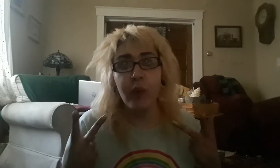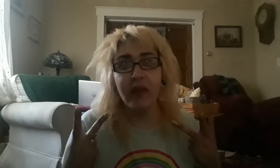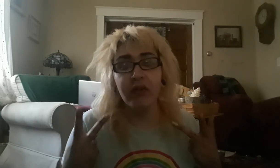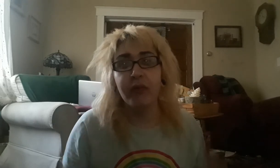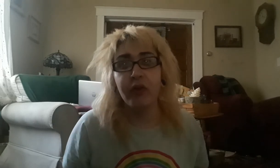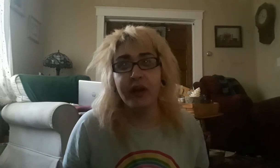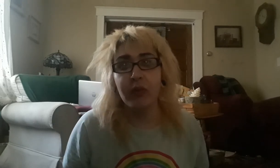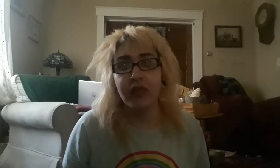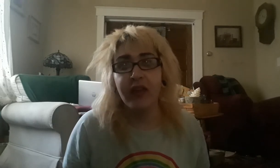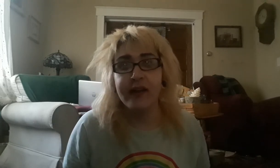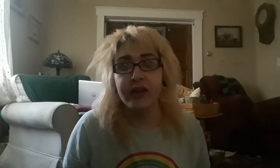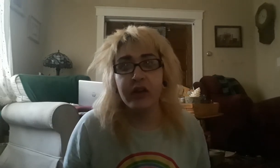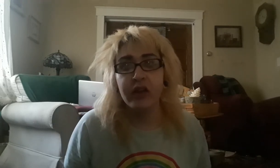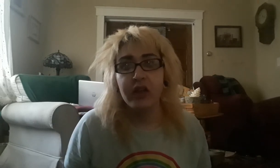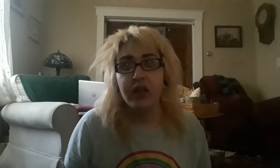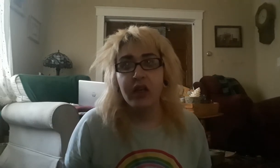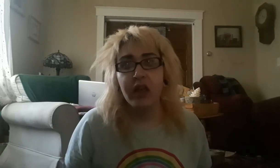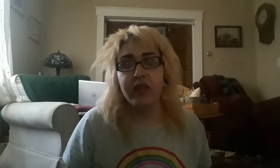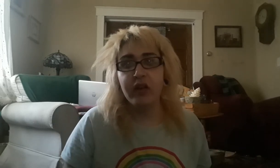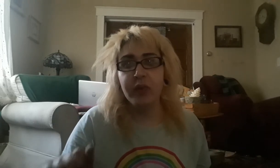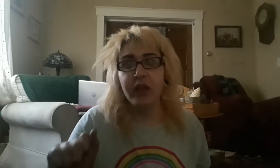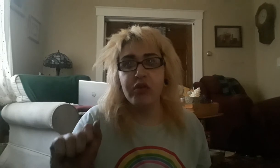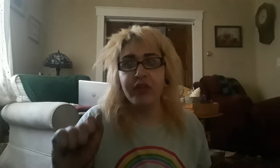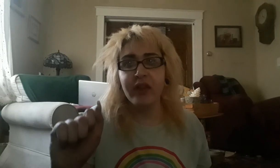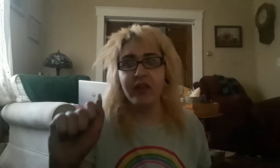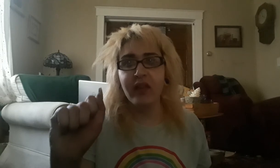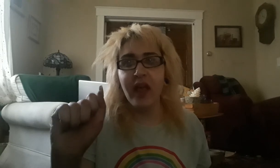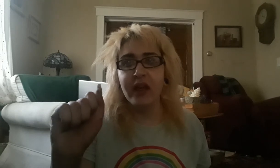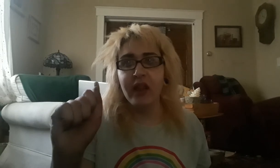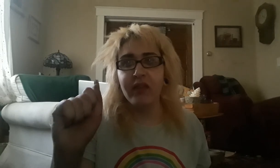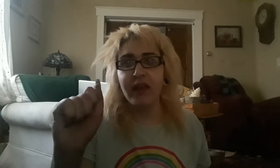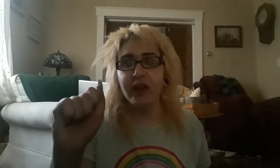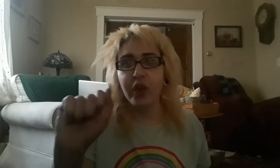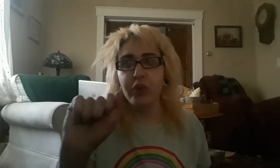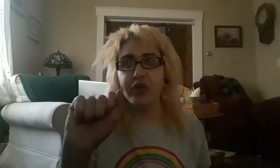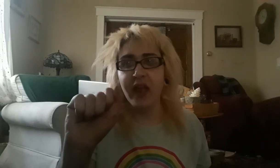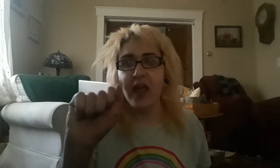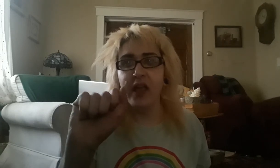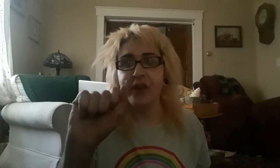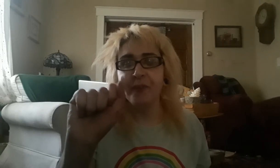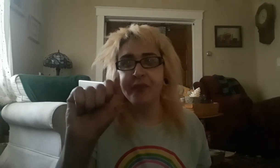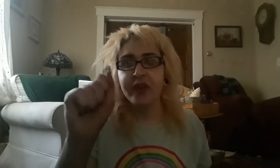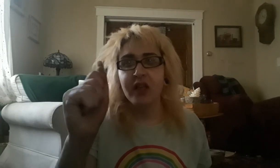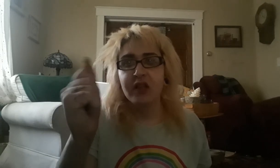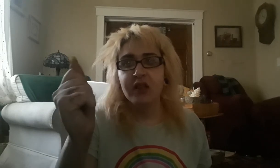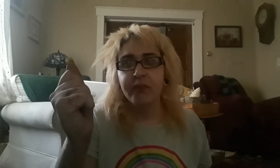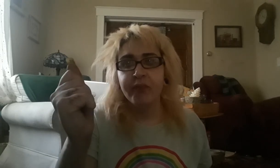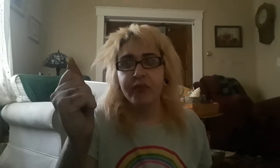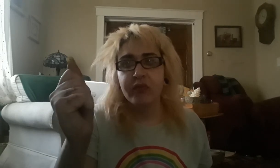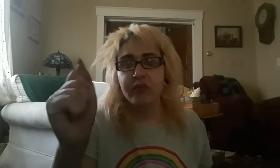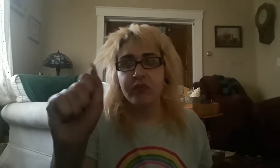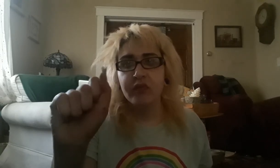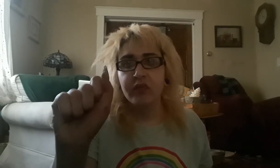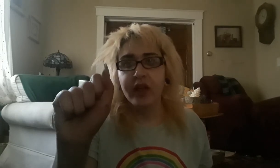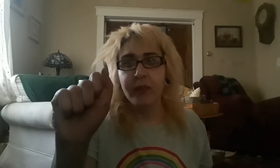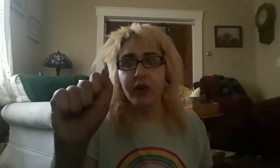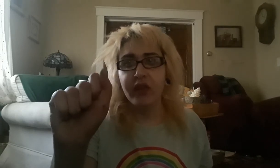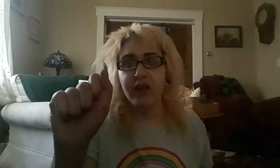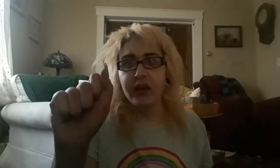ways of doing number ten. It's going to be just like the ten in sign language, the A, in American Sign